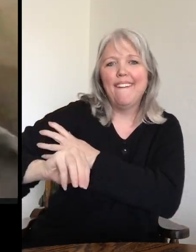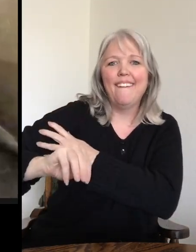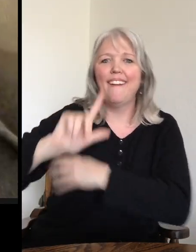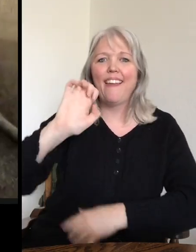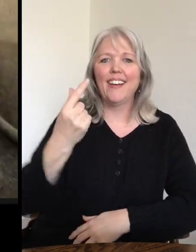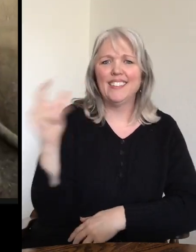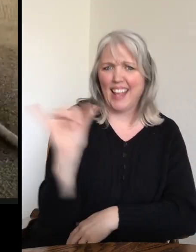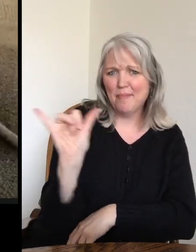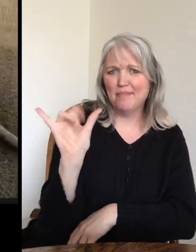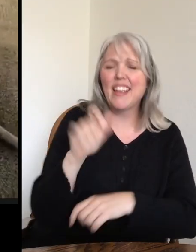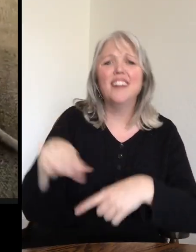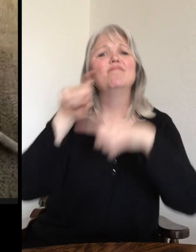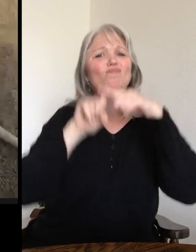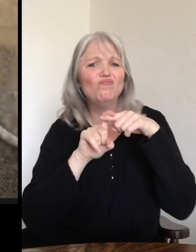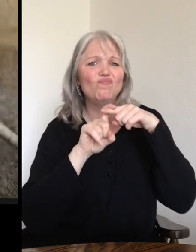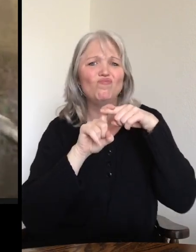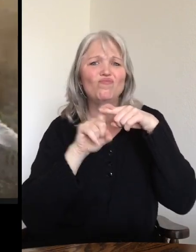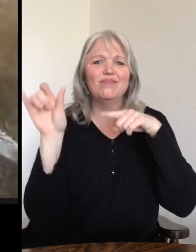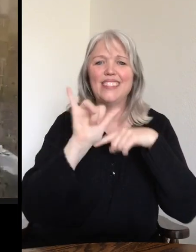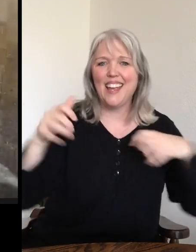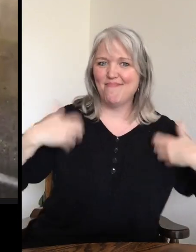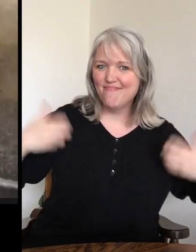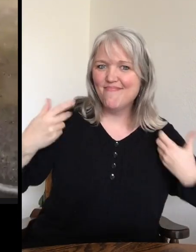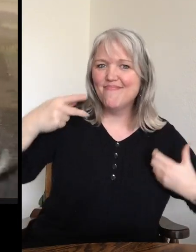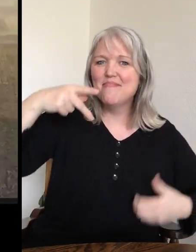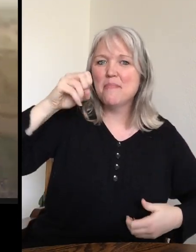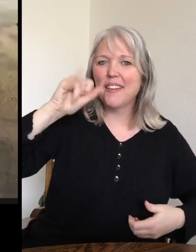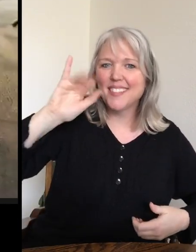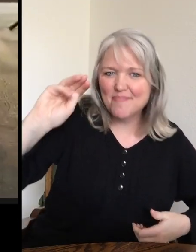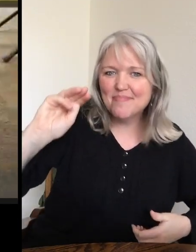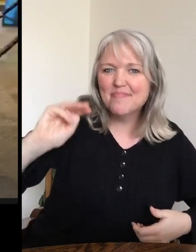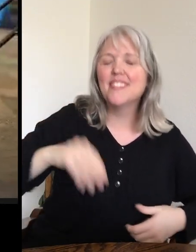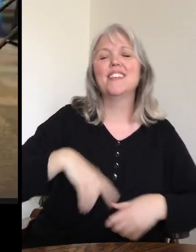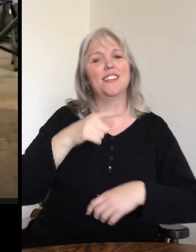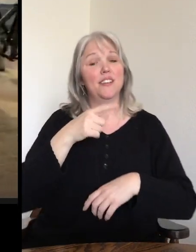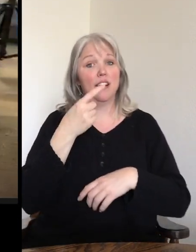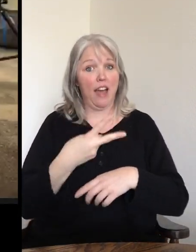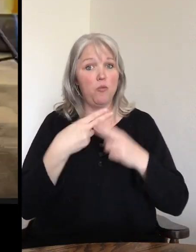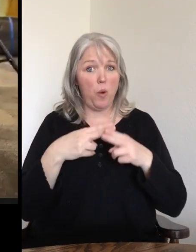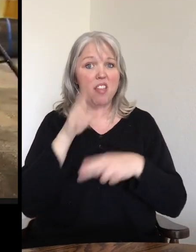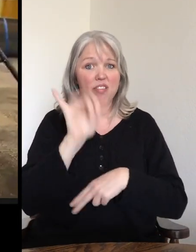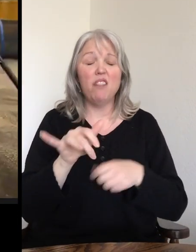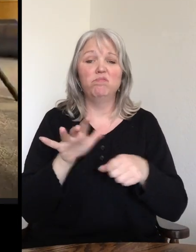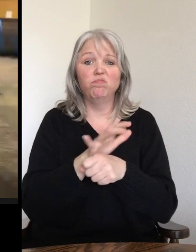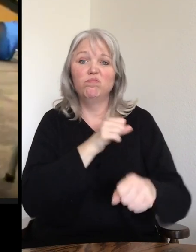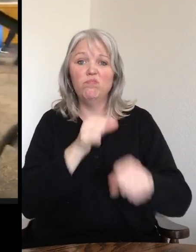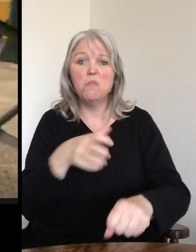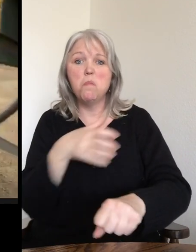hang from it like a monkey or a possum. And half of his tail's weight is actually in muscle. It's a very,